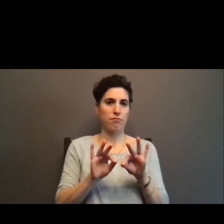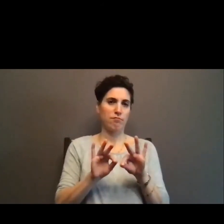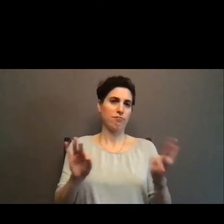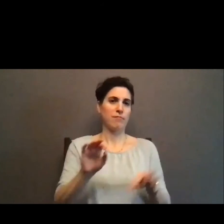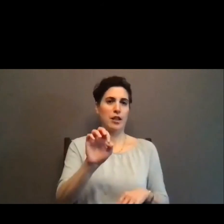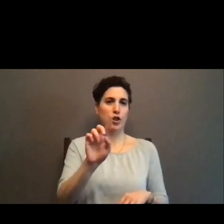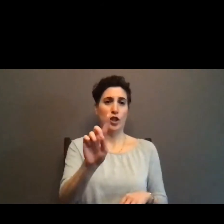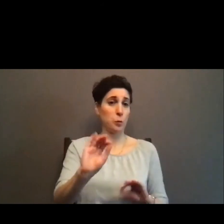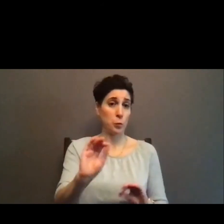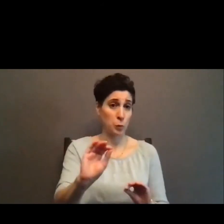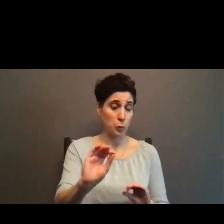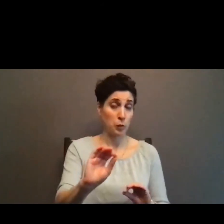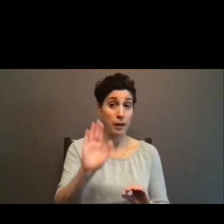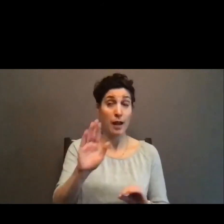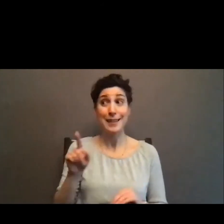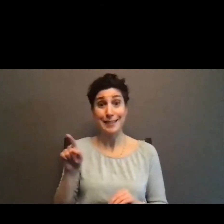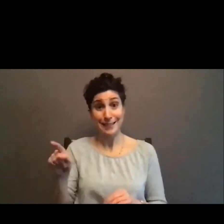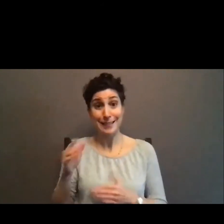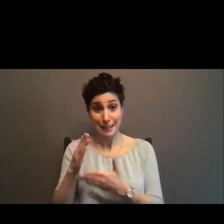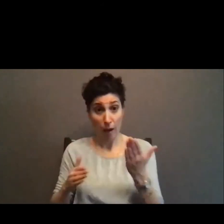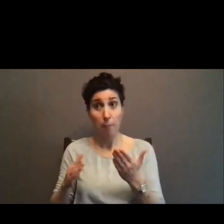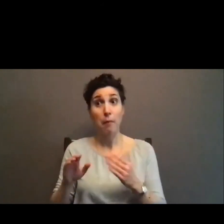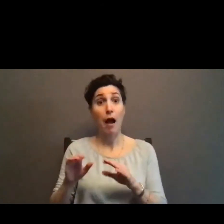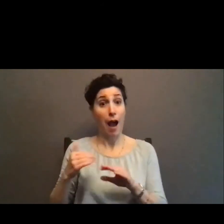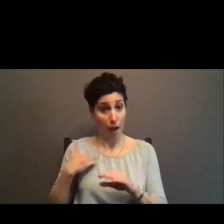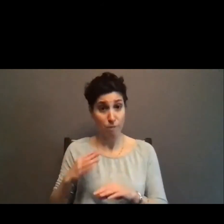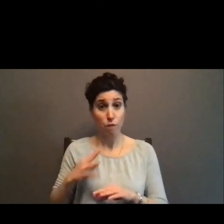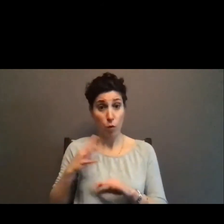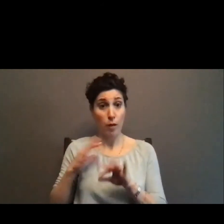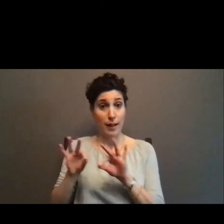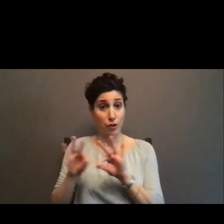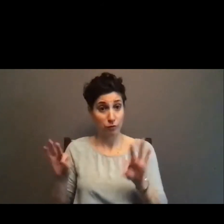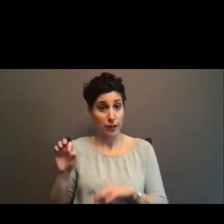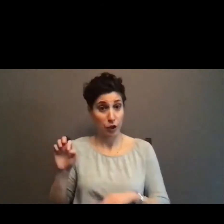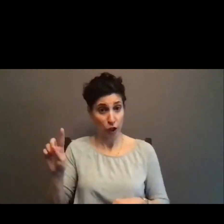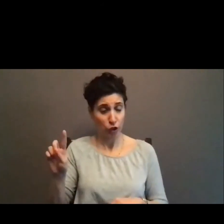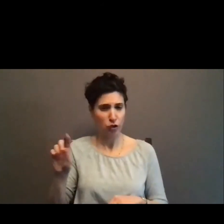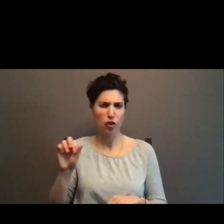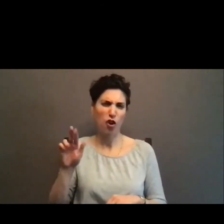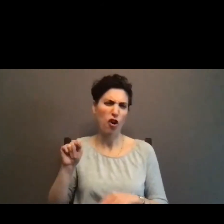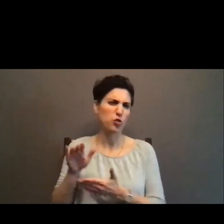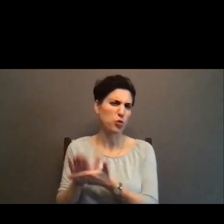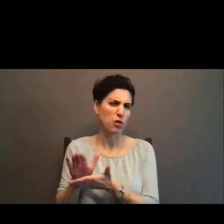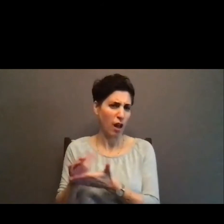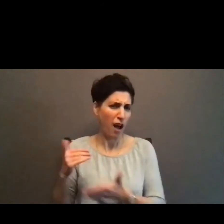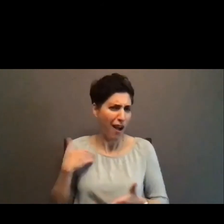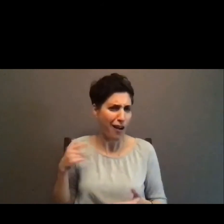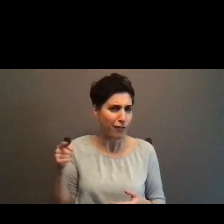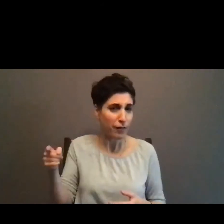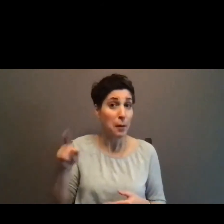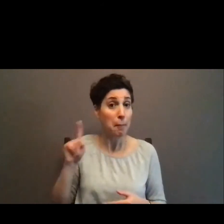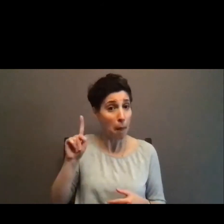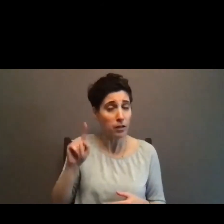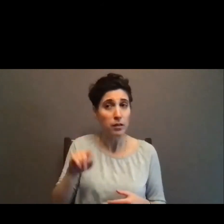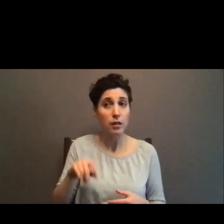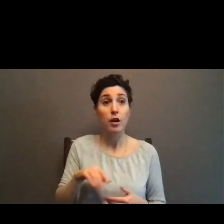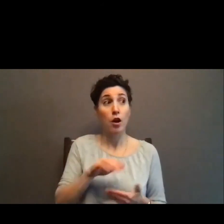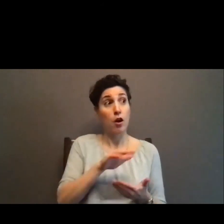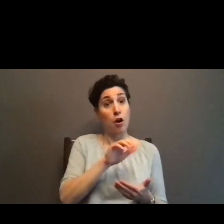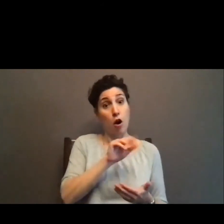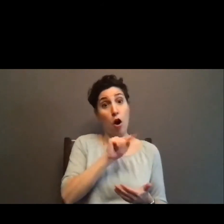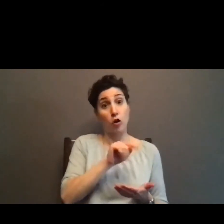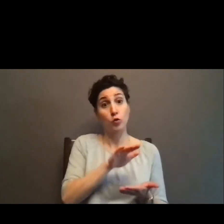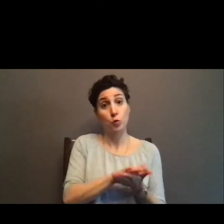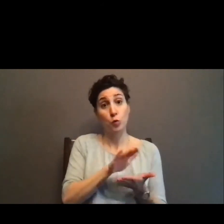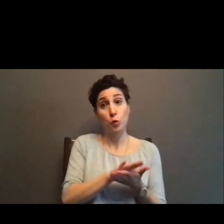but some people did and had gone to art school, but art school doesn't necessarily teach how you navigate